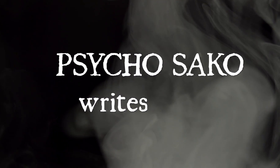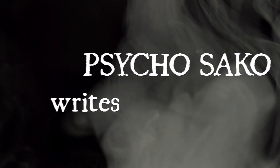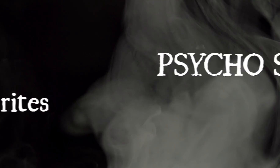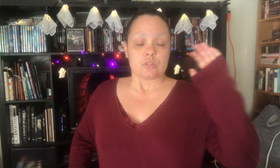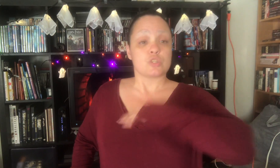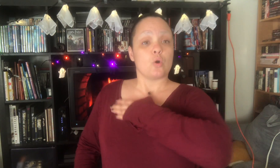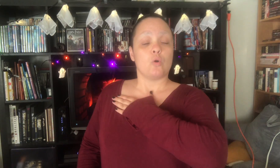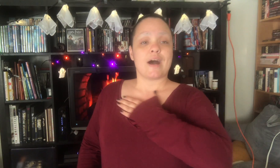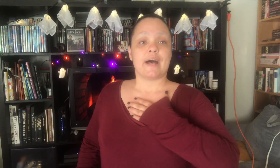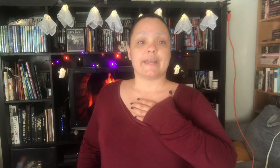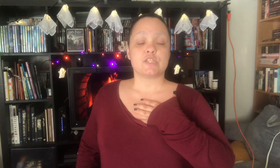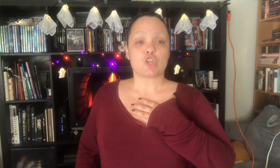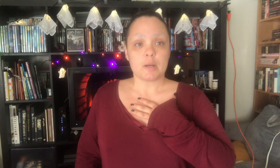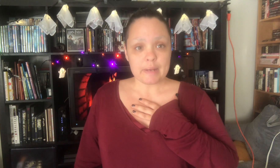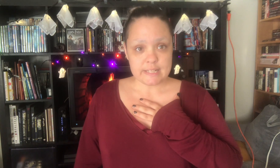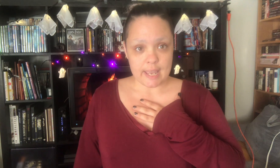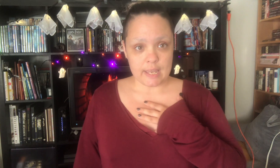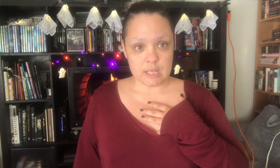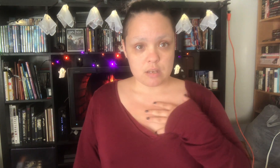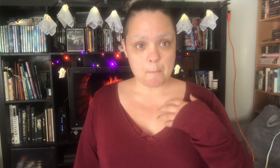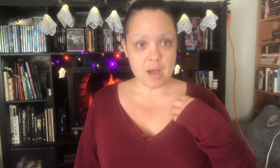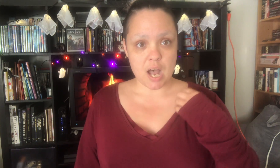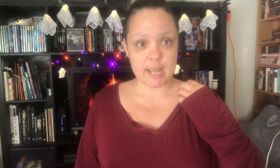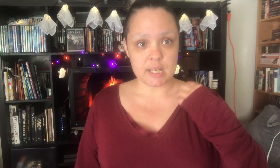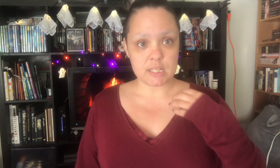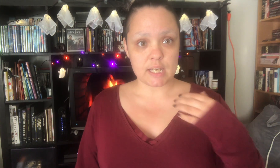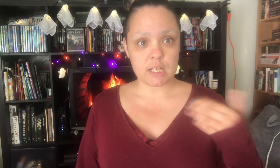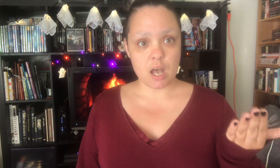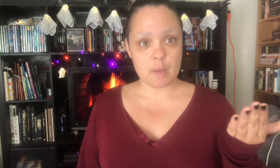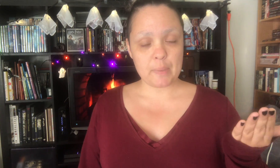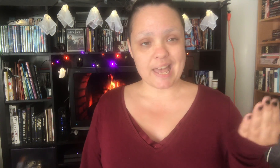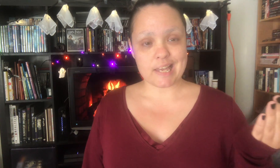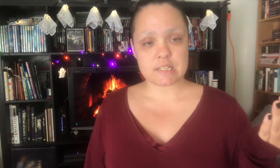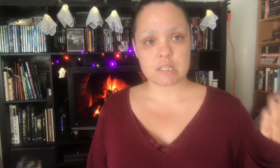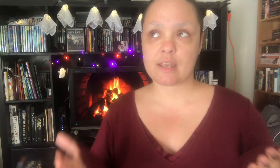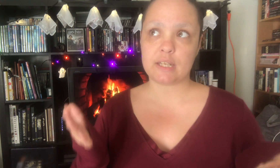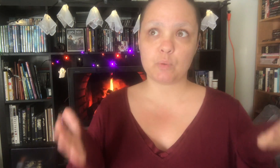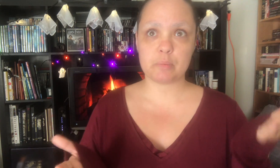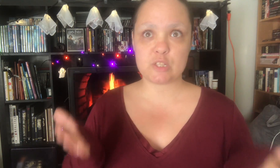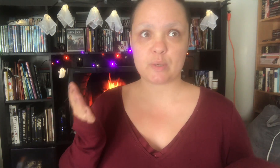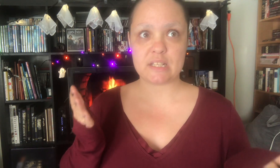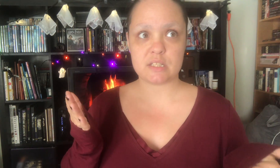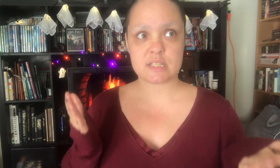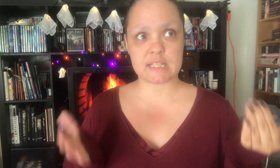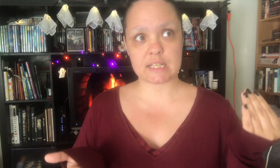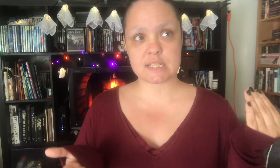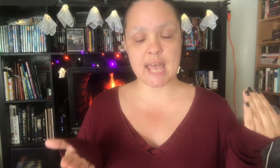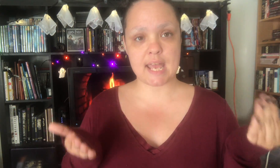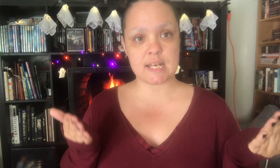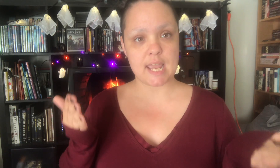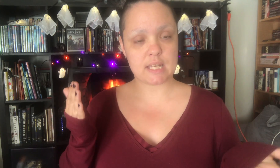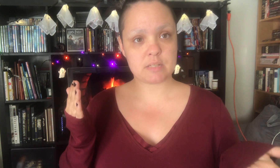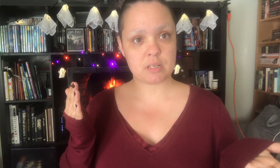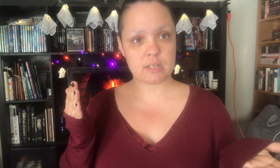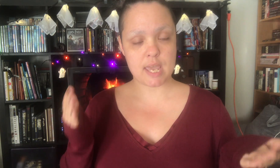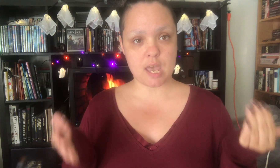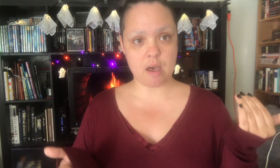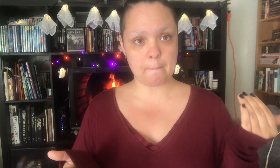So I start my day by getting up at anywhere between 6 and 8 a.m.